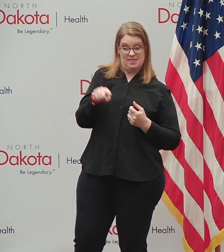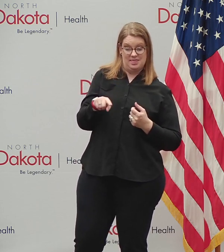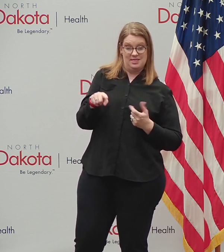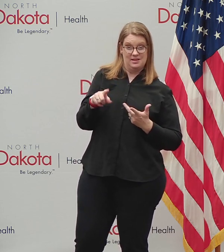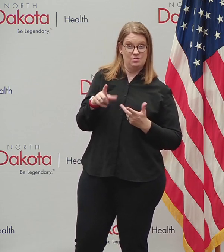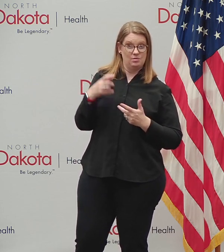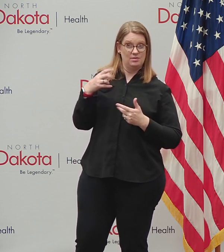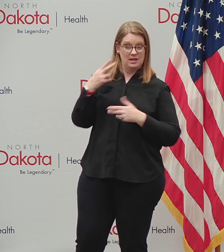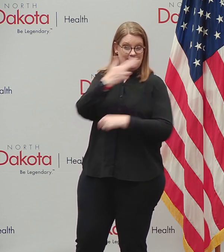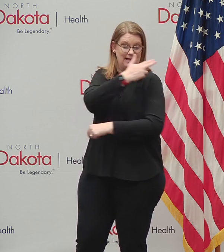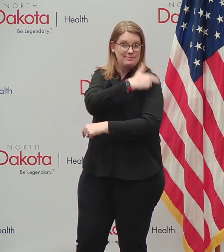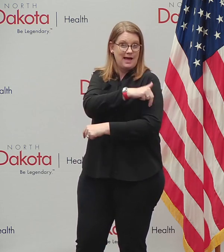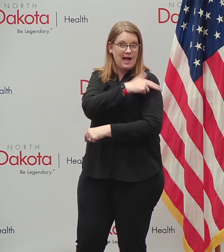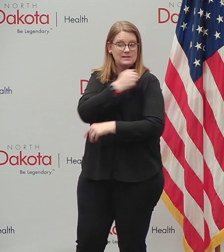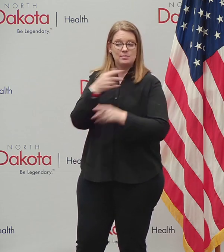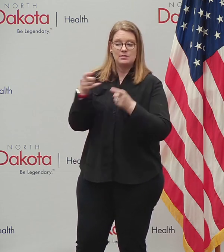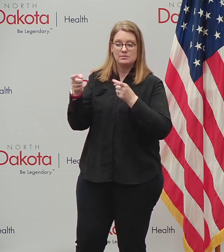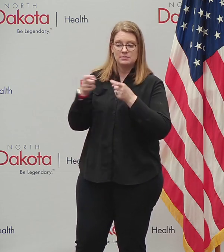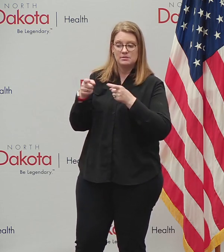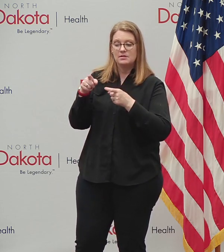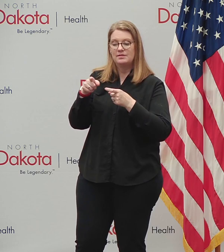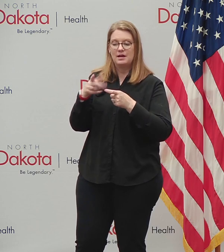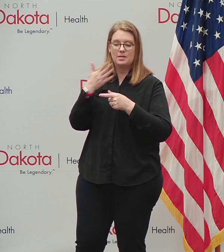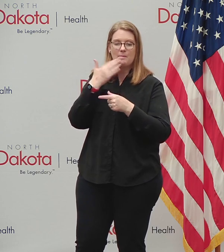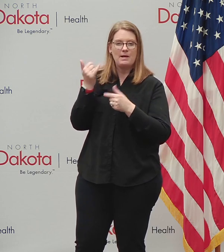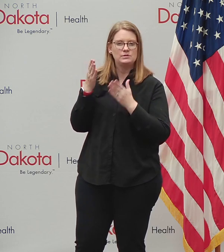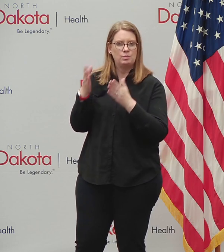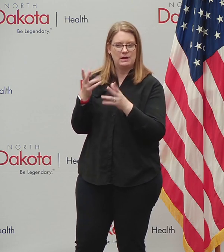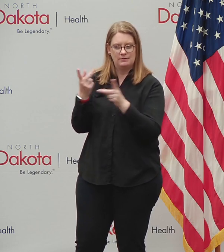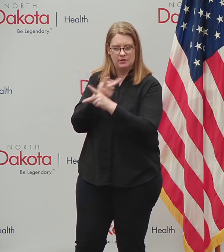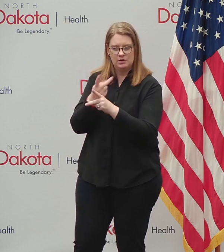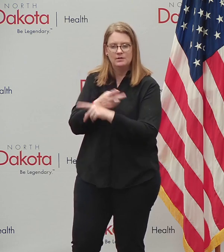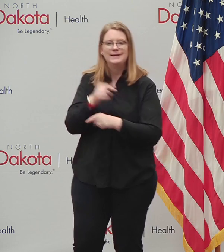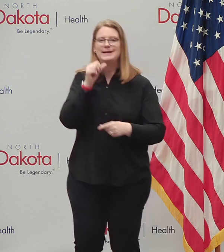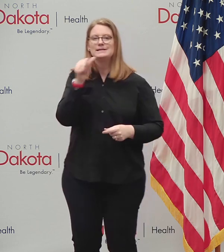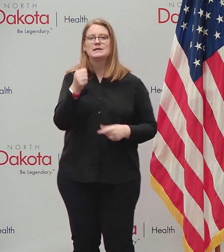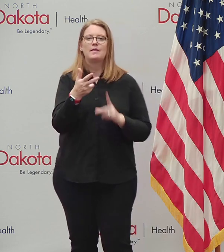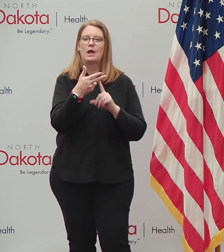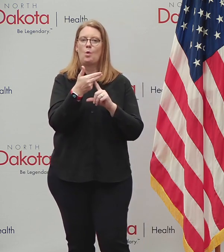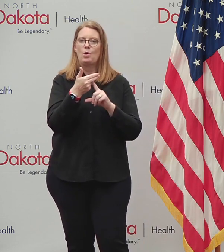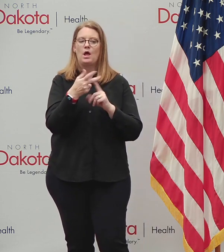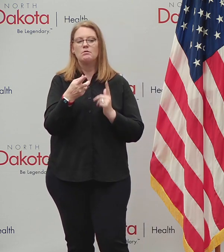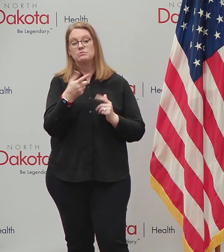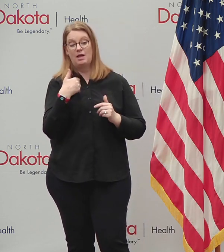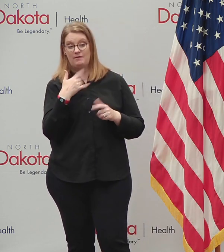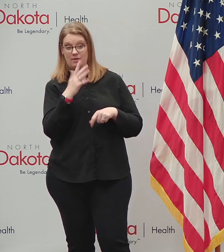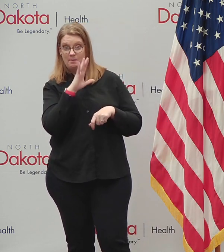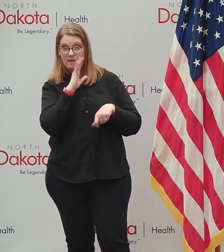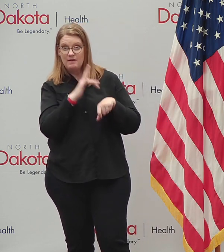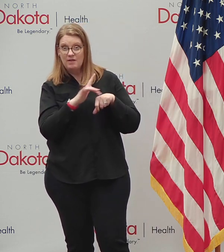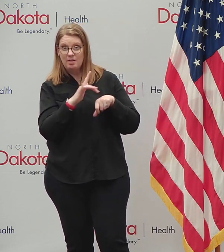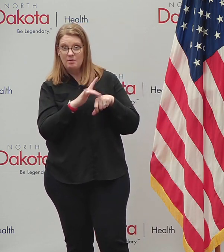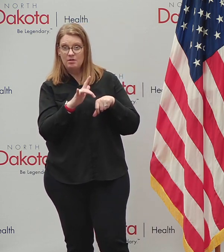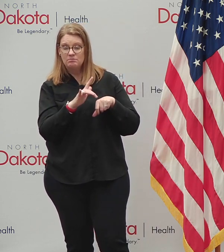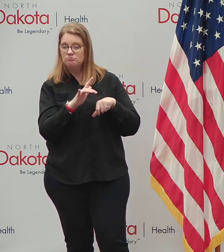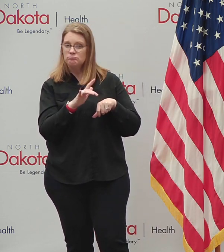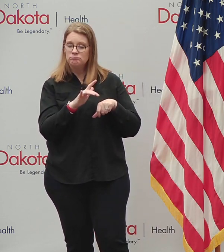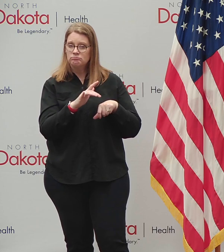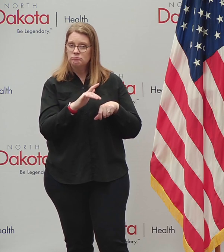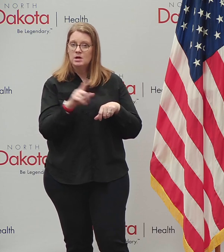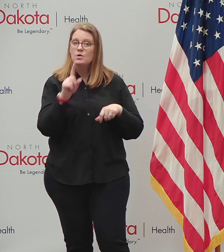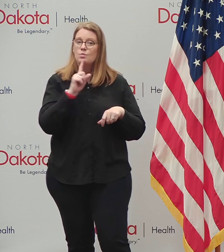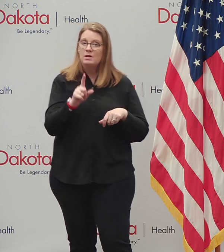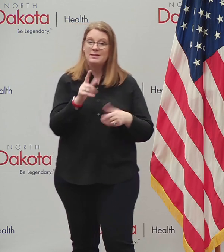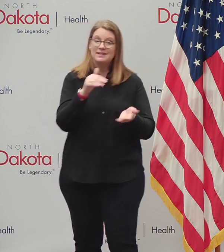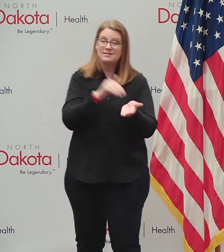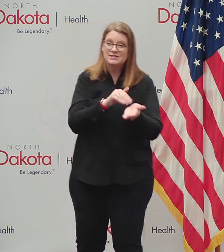do this. Hospitals aren't like hotels. It's not like Expedia, do you have a bed available? We're really relying on the hospitals and